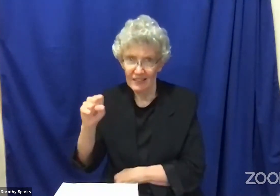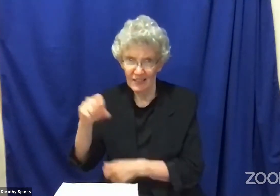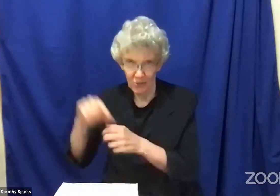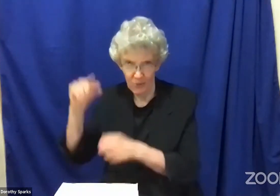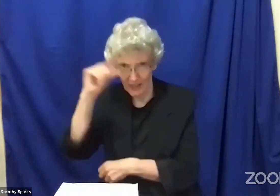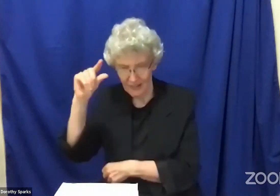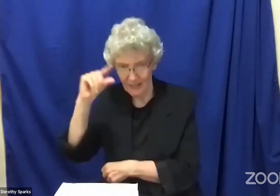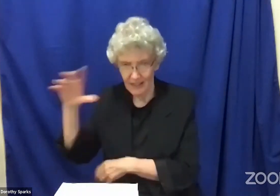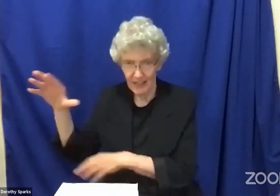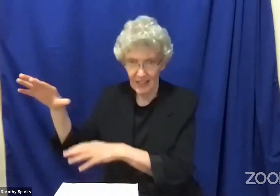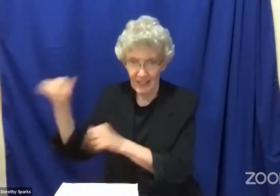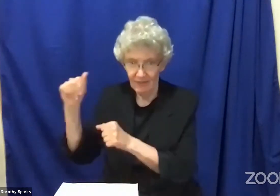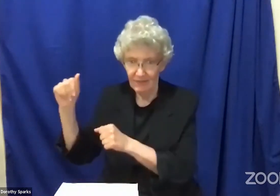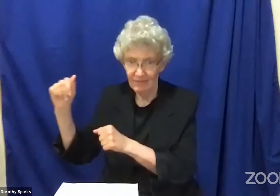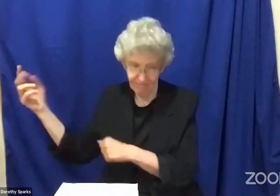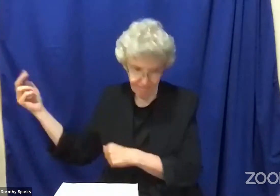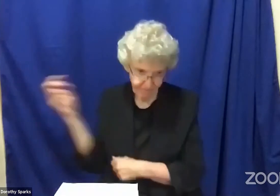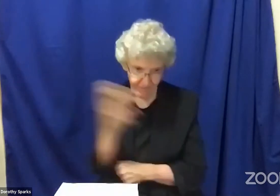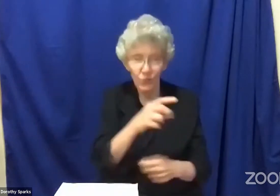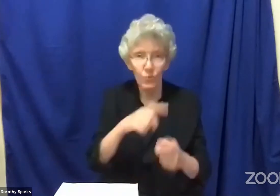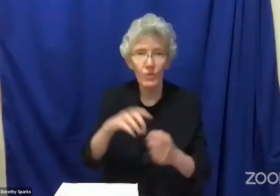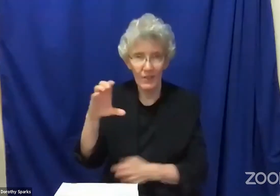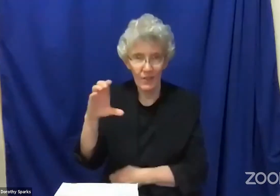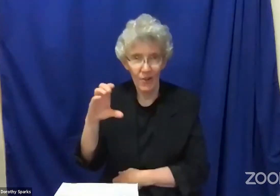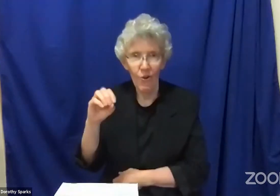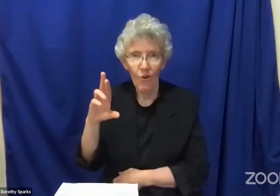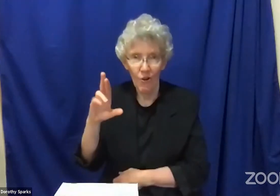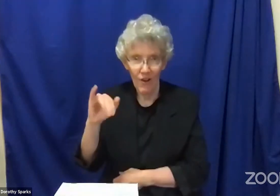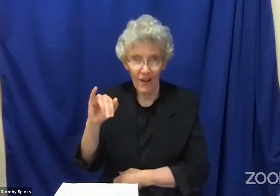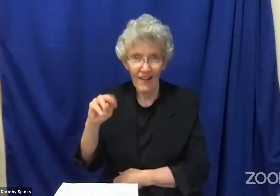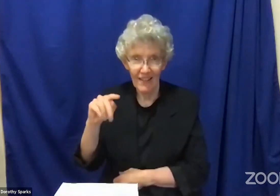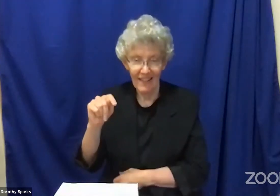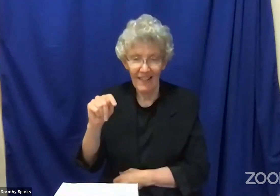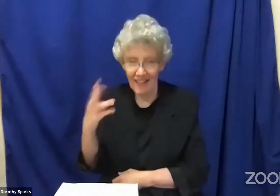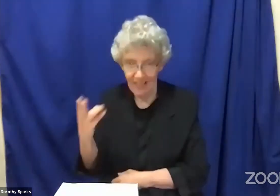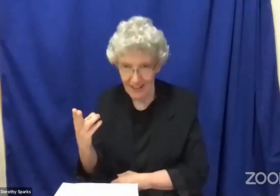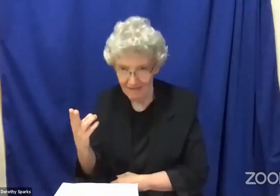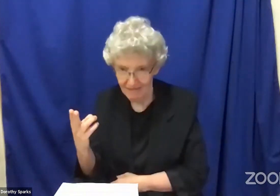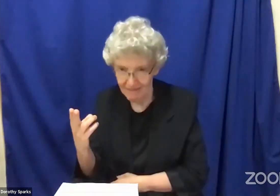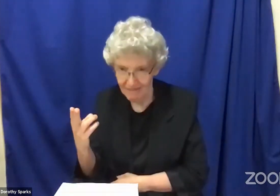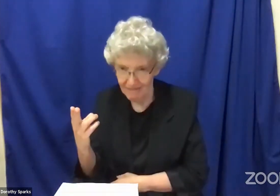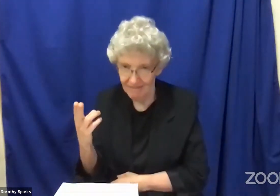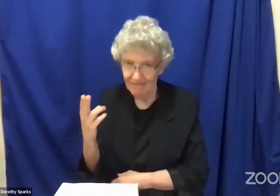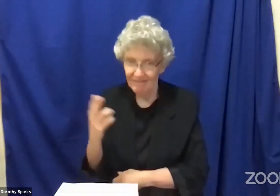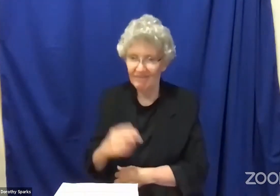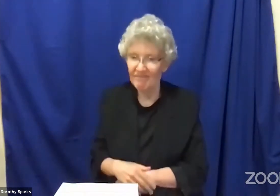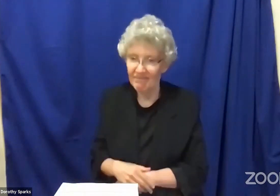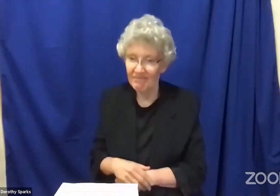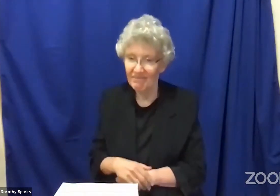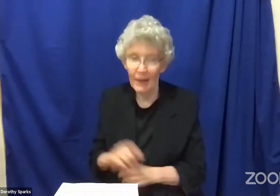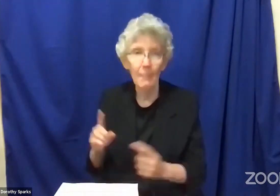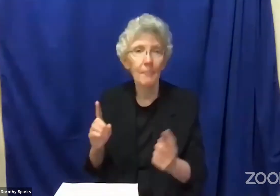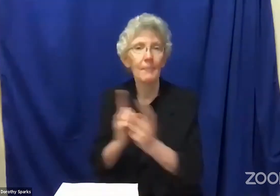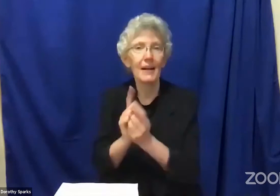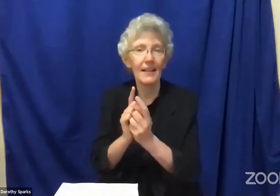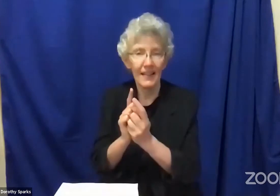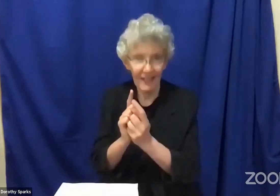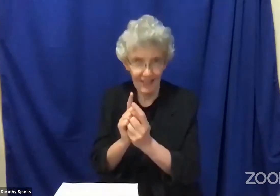Paul left Athens and went to Corinth, where he met Aquila, a Jewish